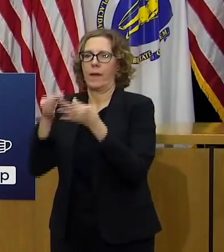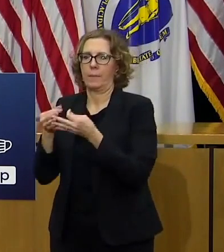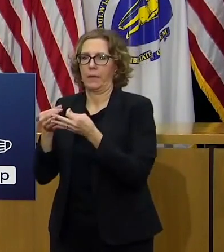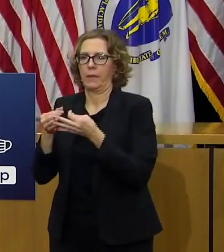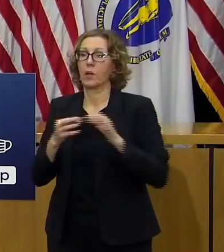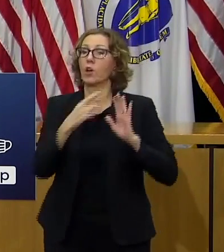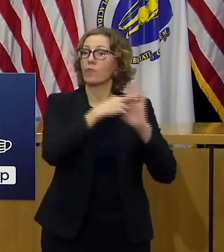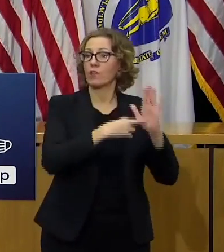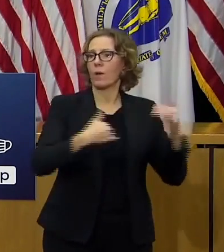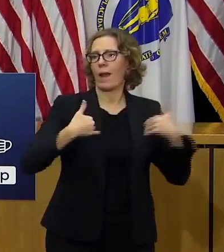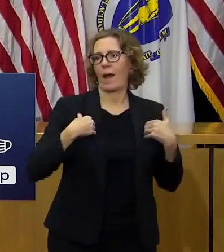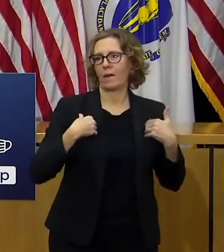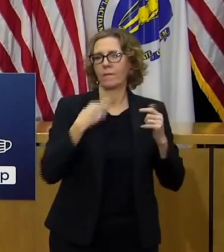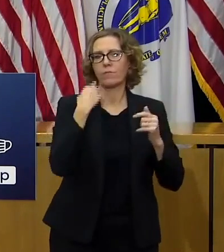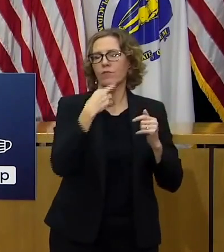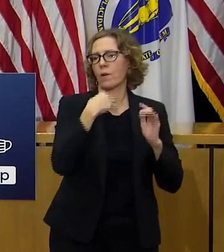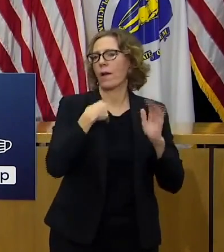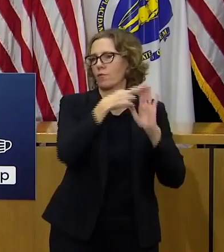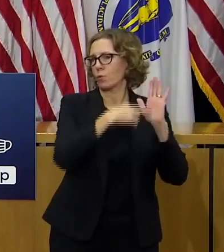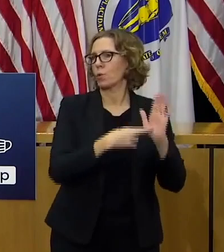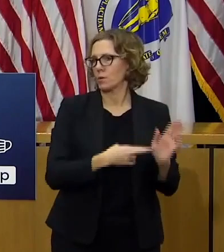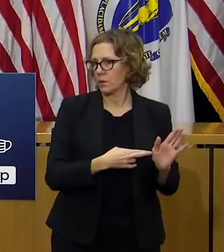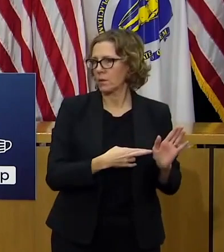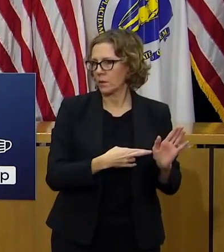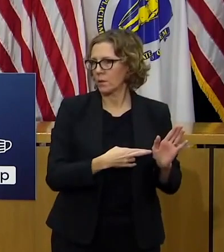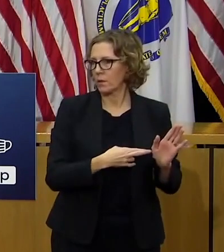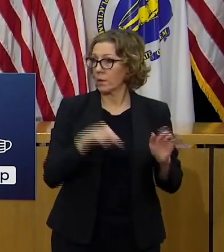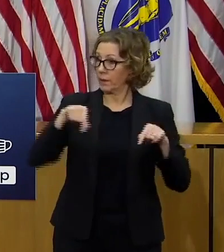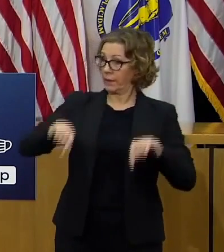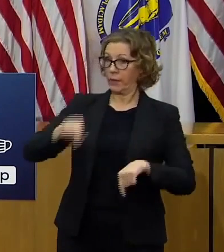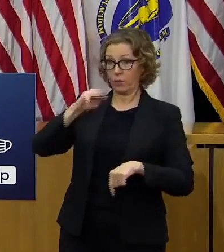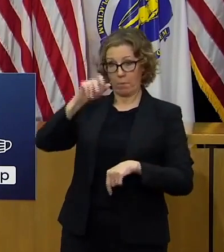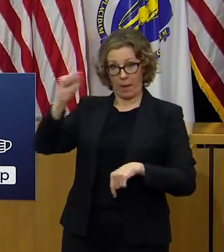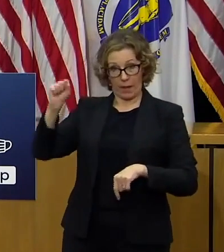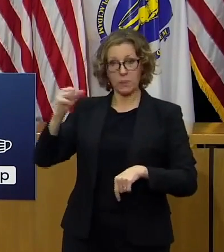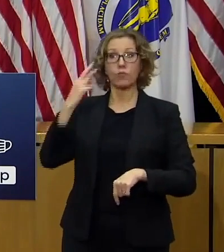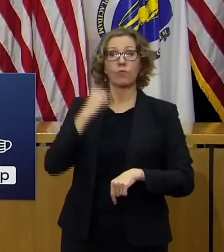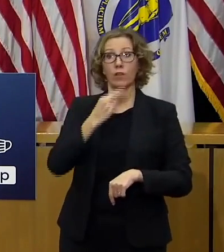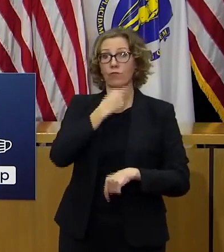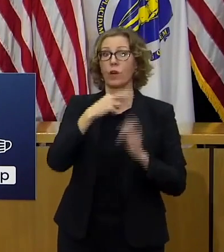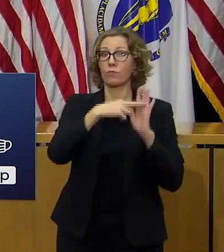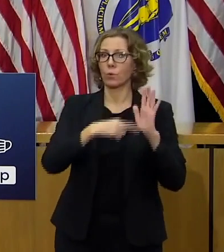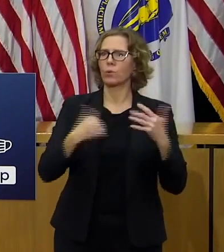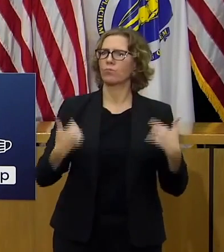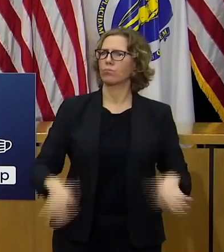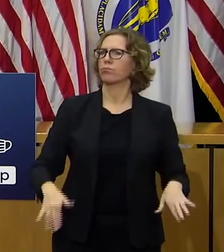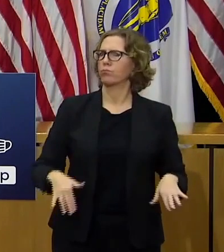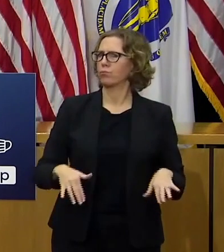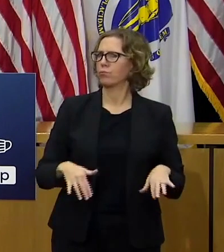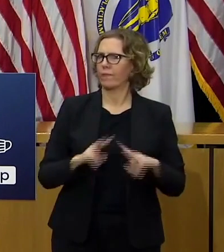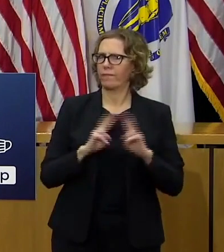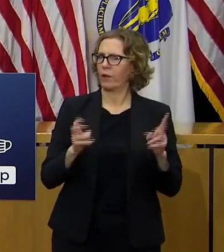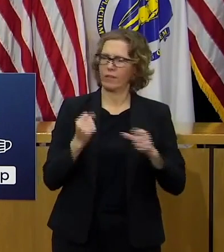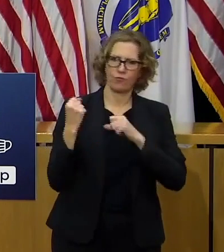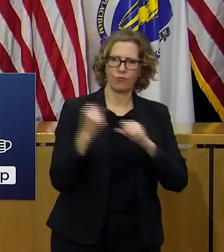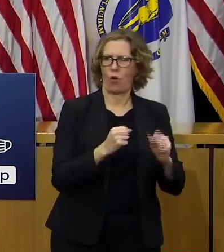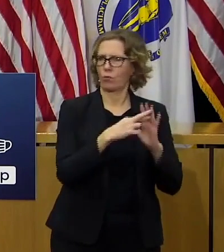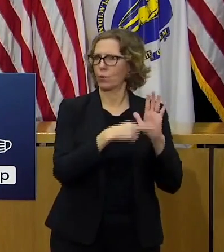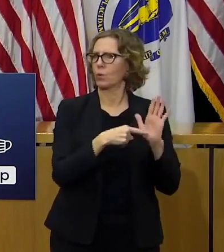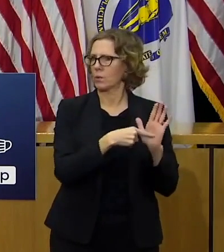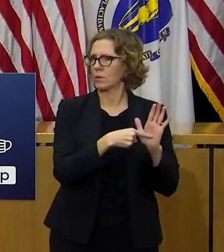restaurants and the rules and restaurants in massachusetts are among the most aggressive in the country and our enforcement policy